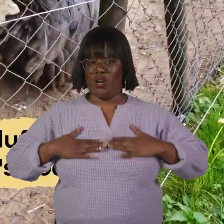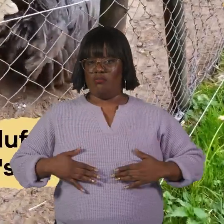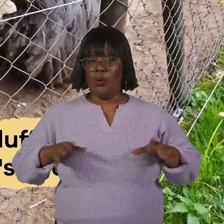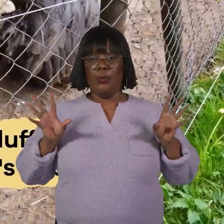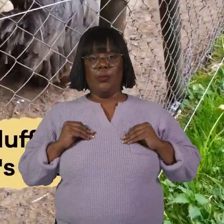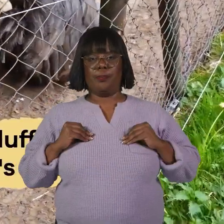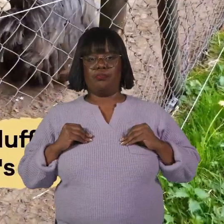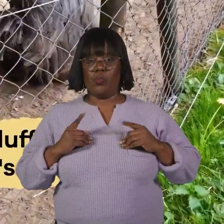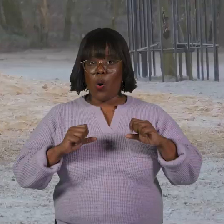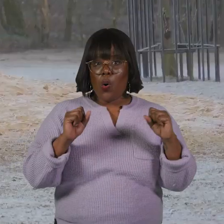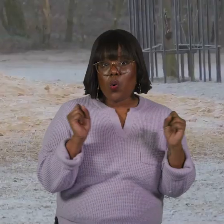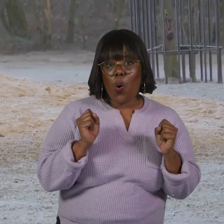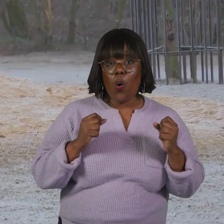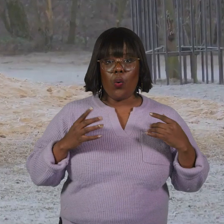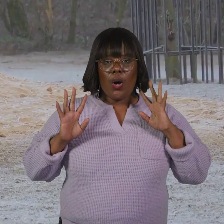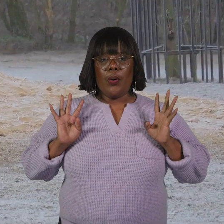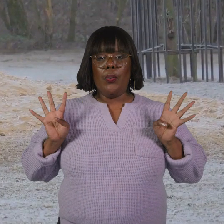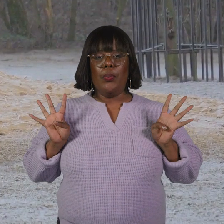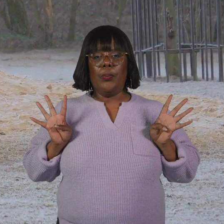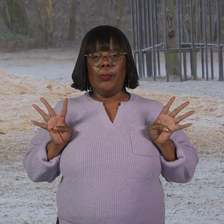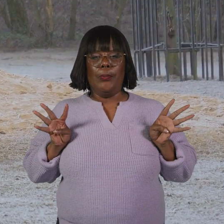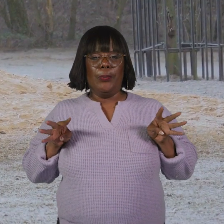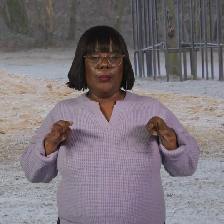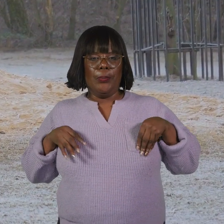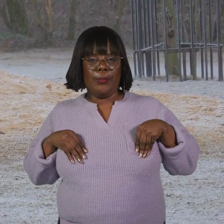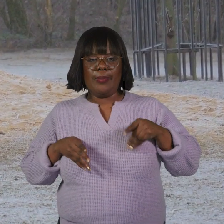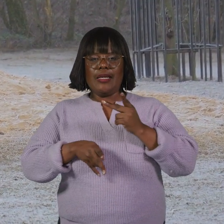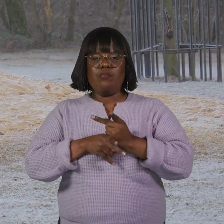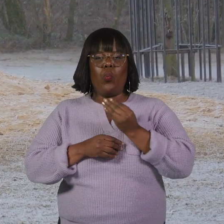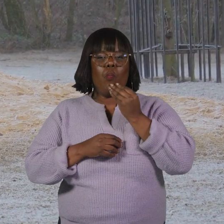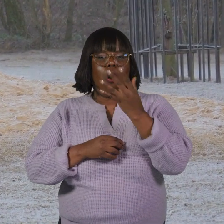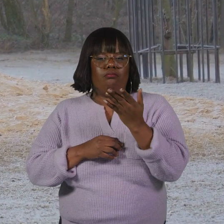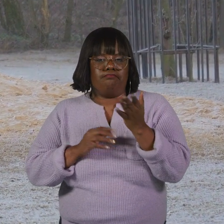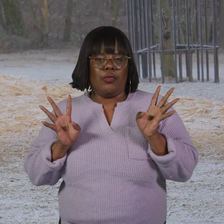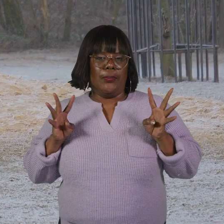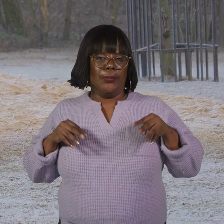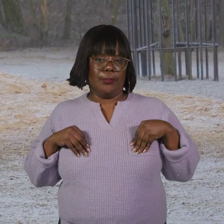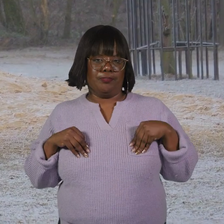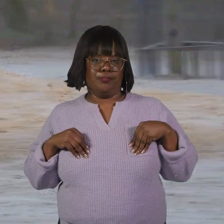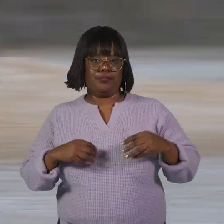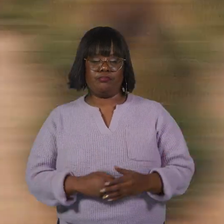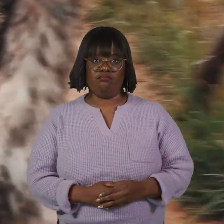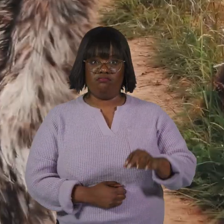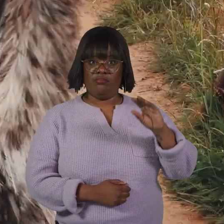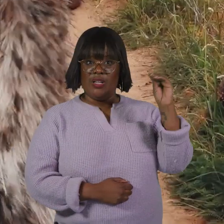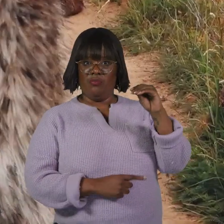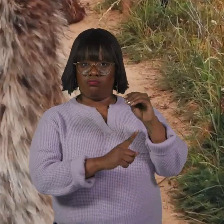emu's body. When it's cold, the feathers flatten down to keep the warmth close. Emus are